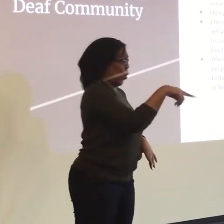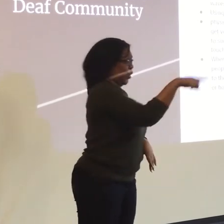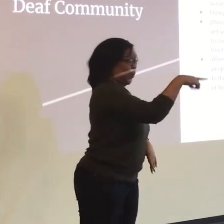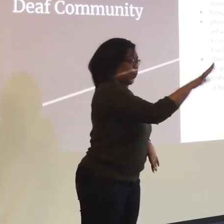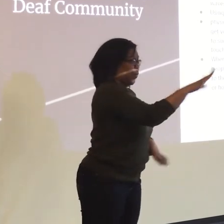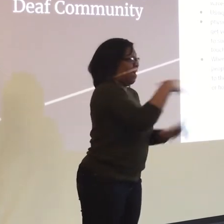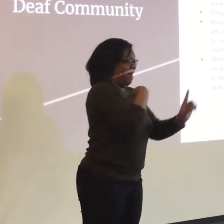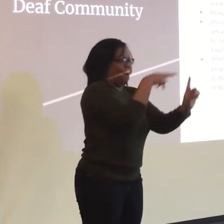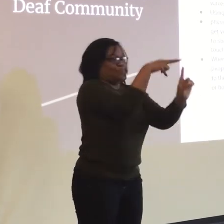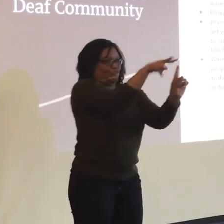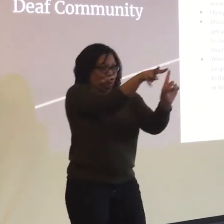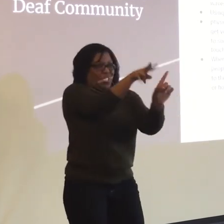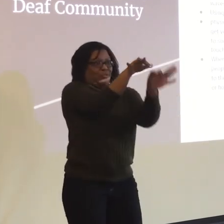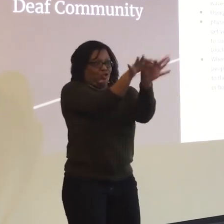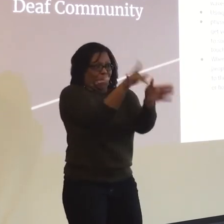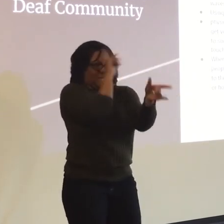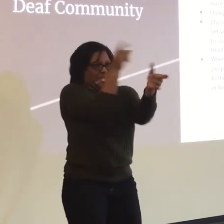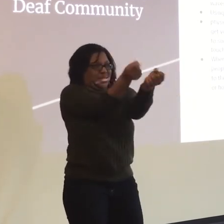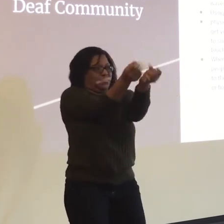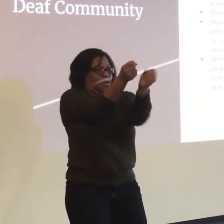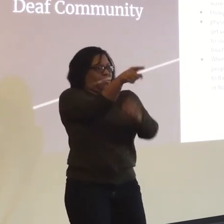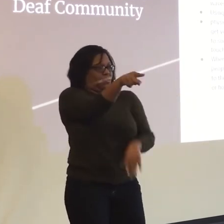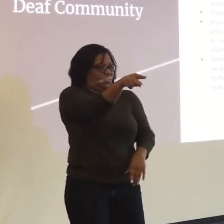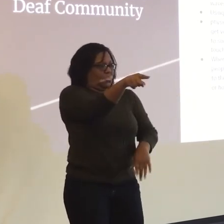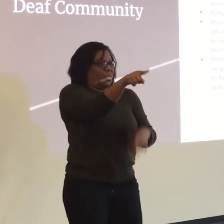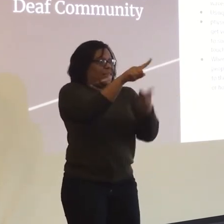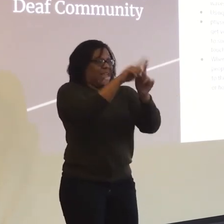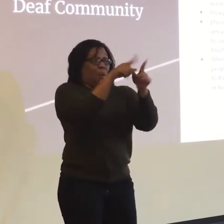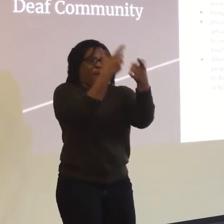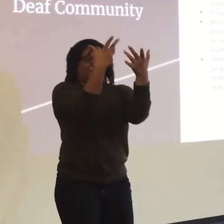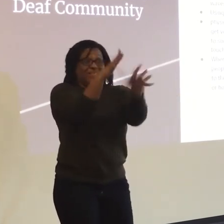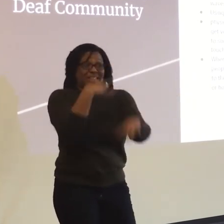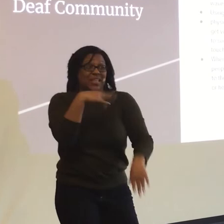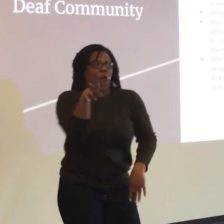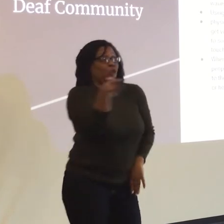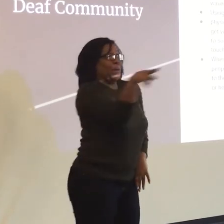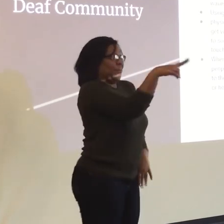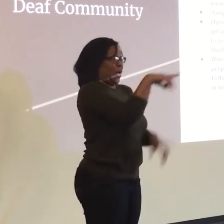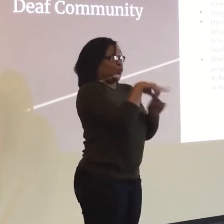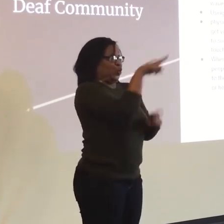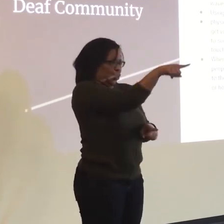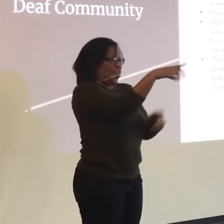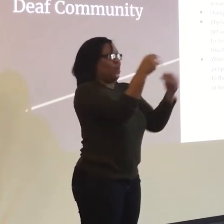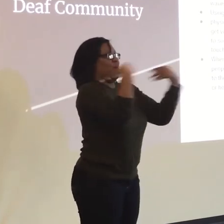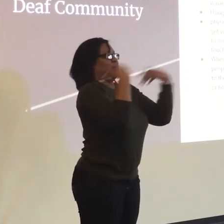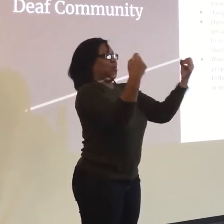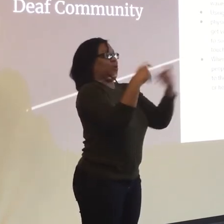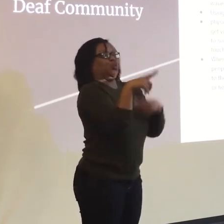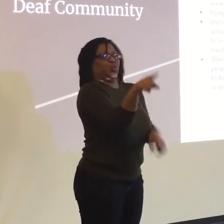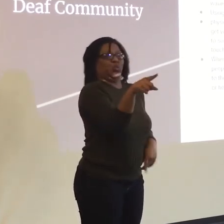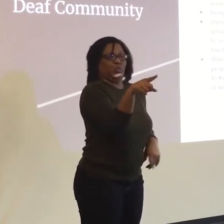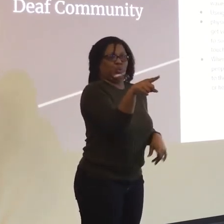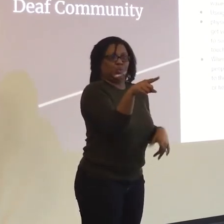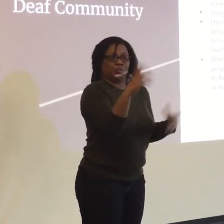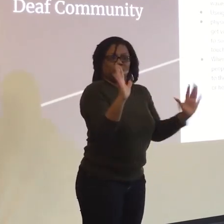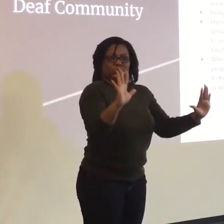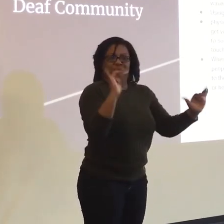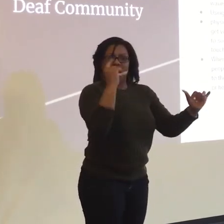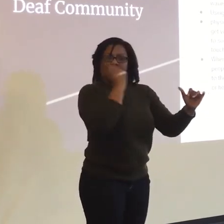If I'm looking at you when you're speaking, you may see me look at the interpreter, but that's because I have to. But when you are speaking to